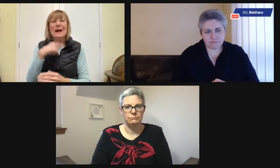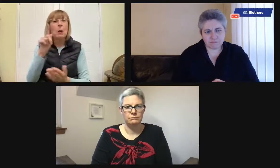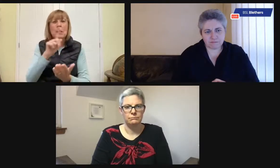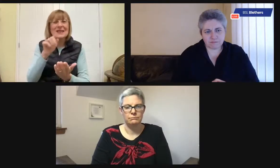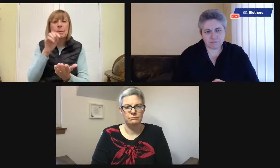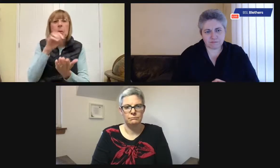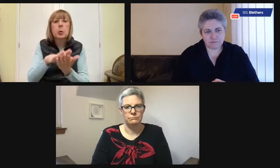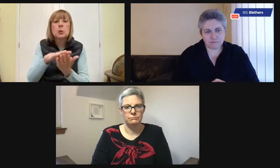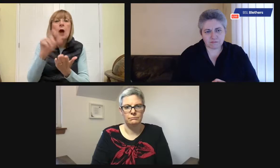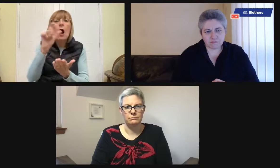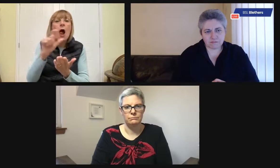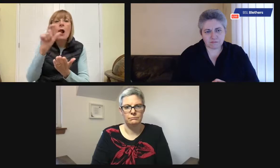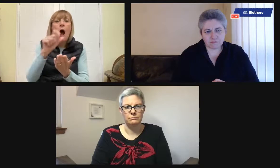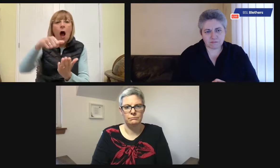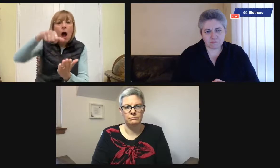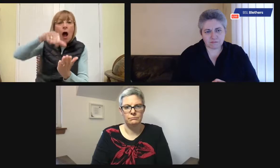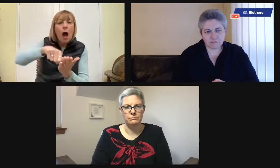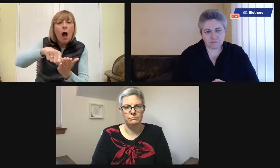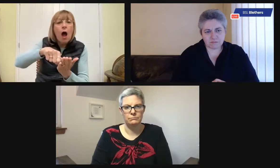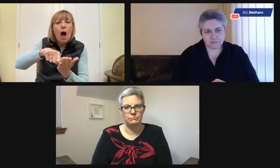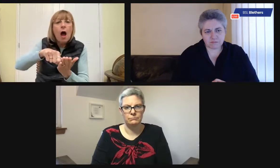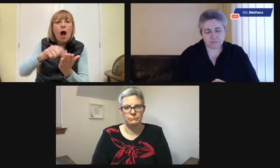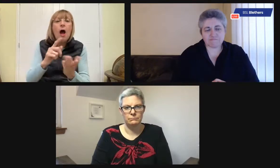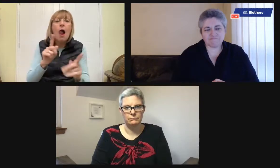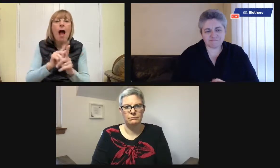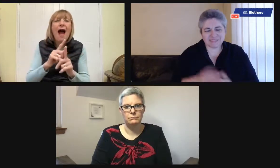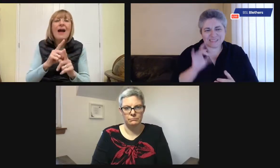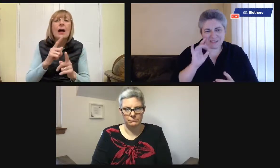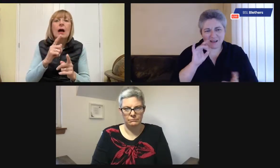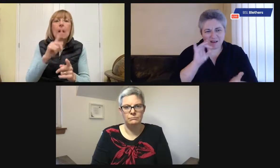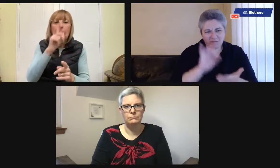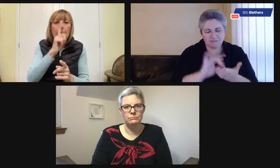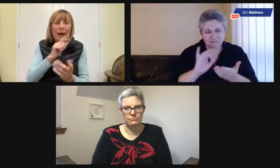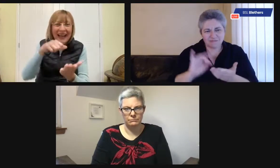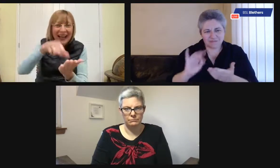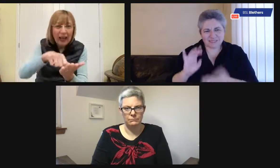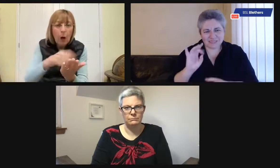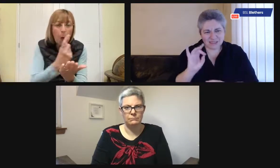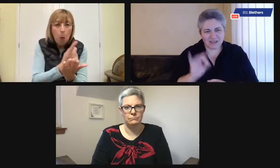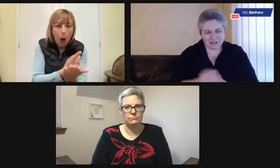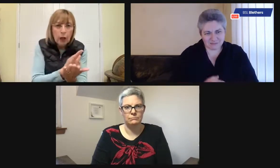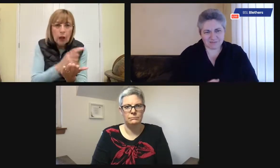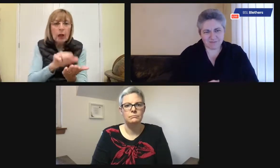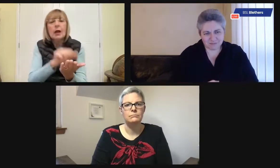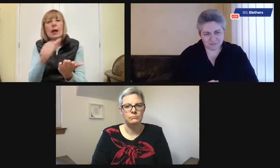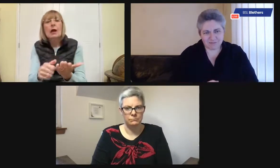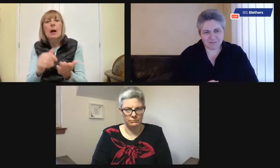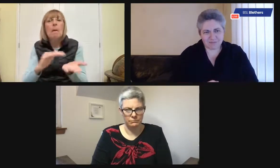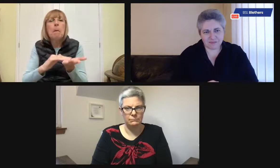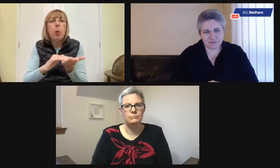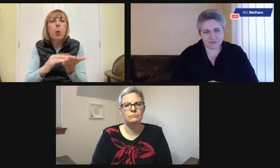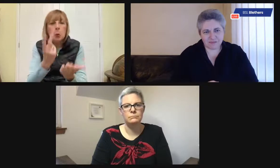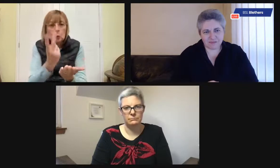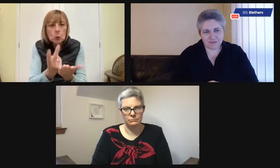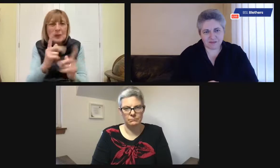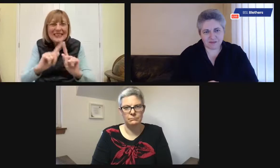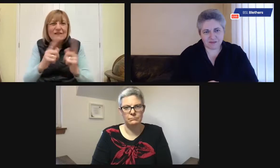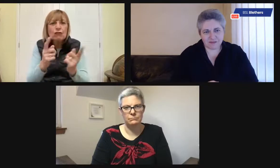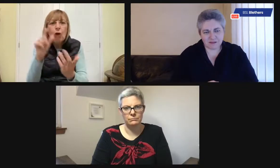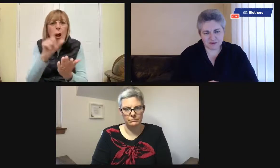control. That was for the television. And as Emma said, you could put little color stickers, like pink stickers on one button, blue